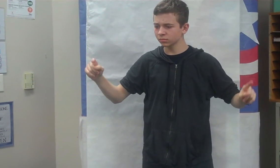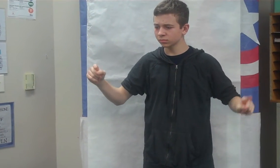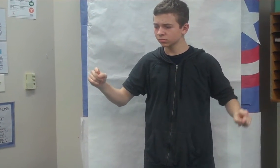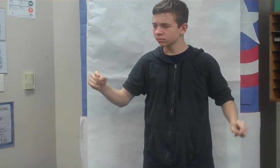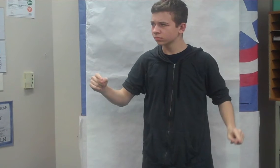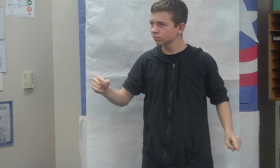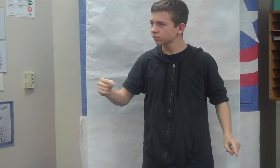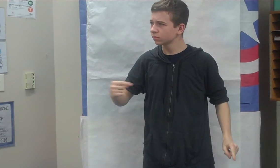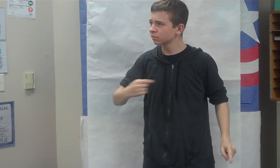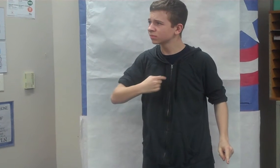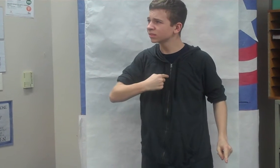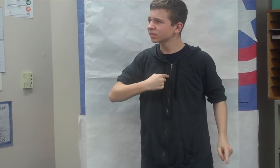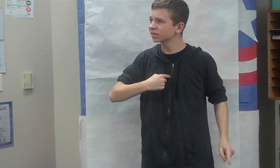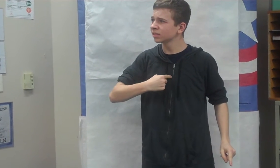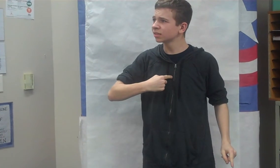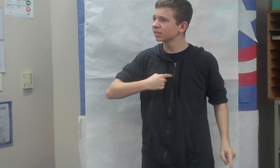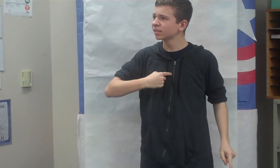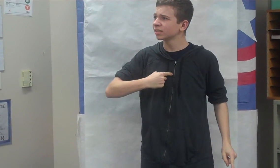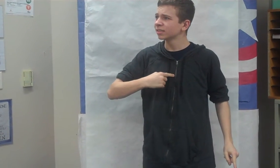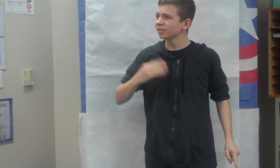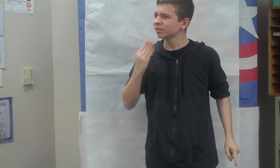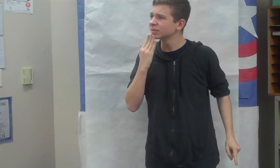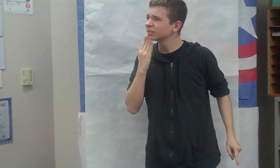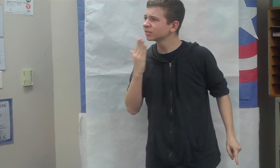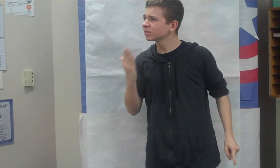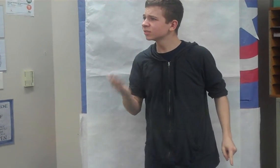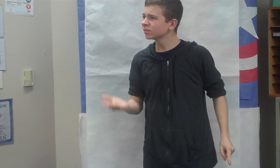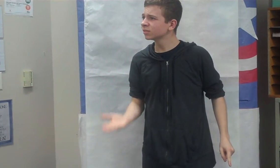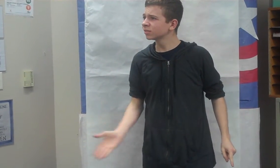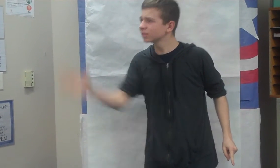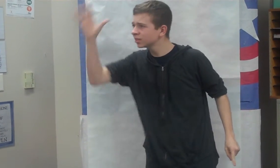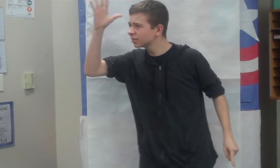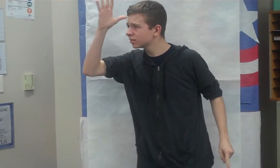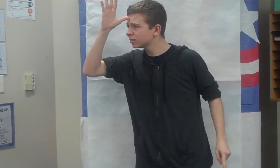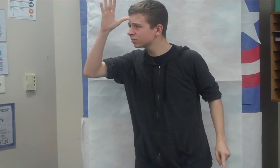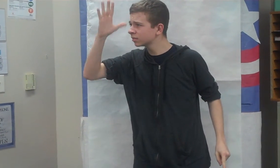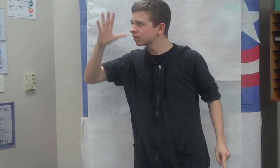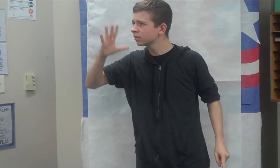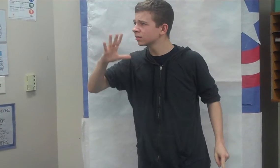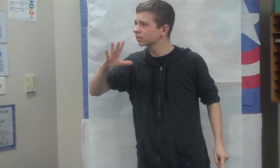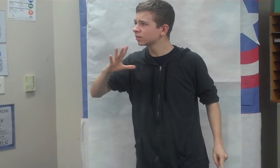Am I a good man?